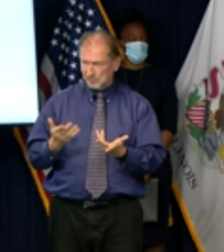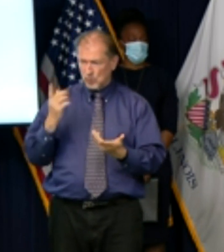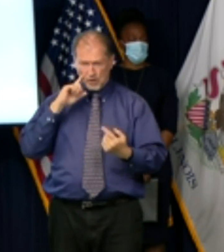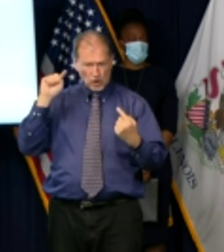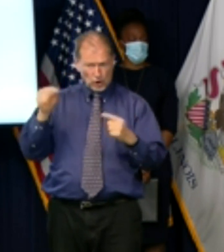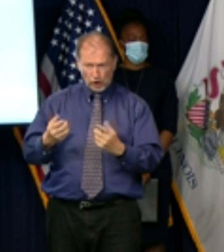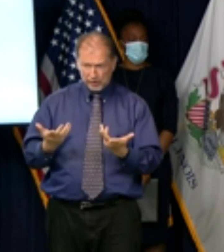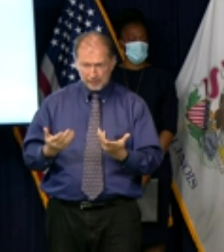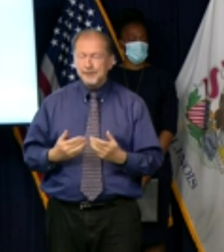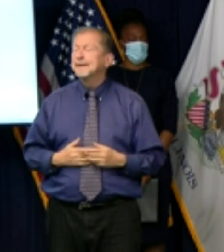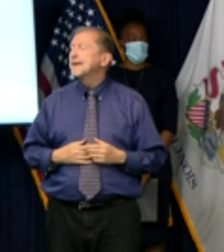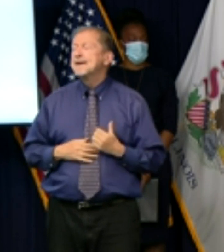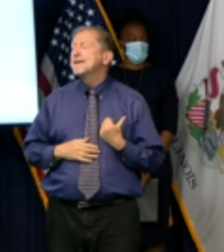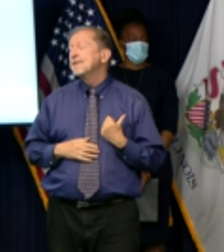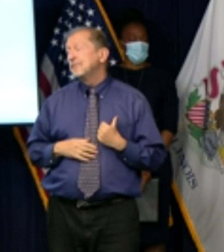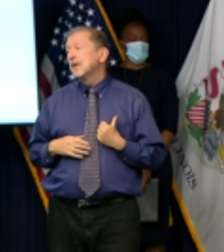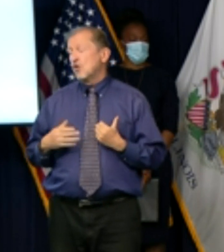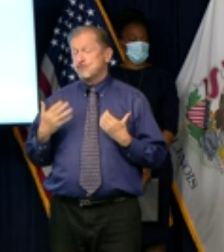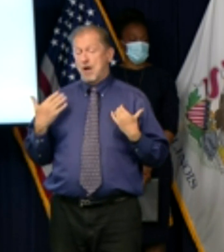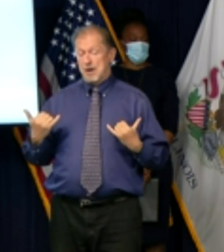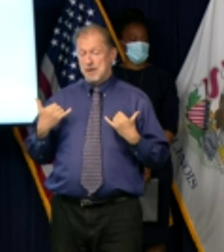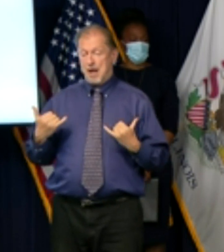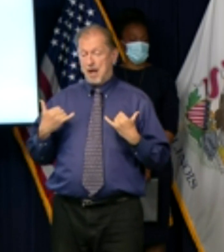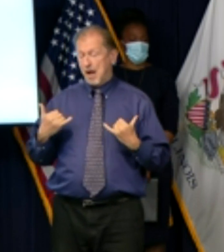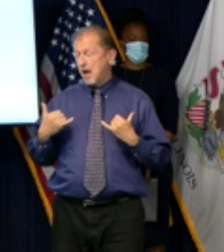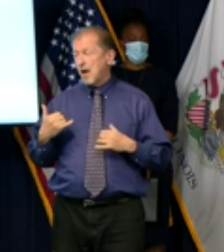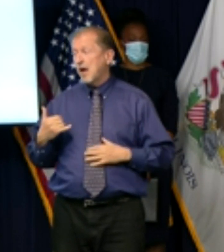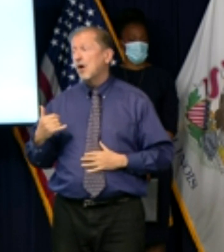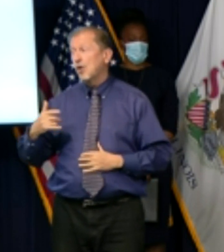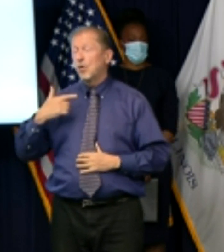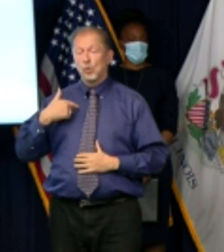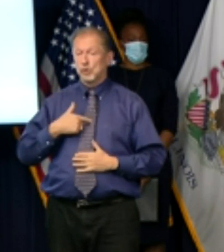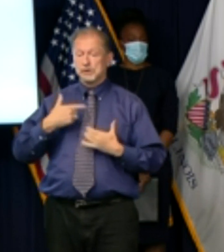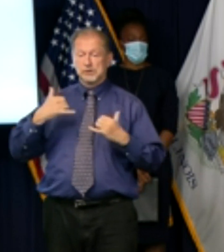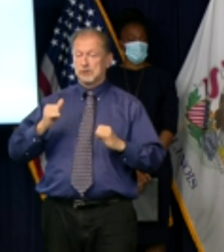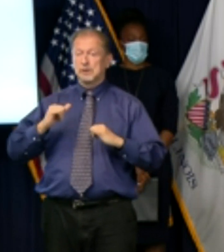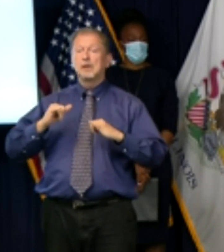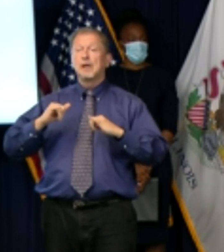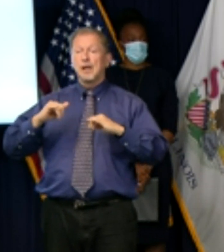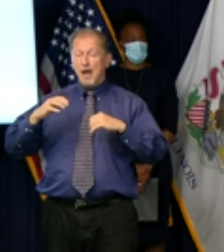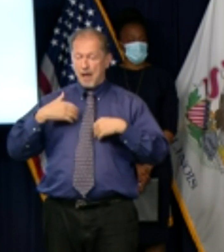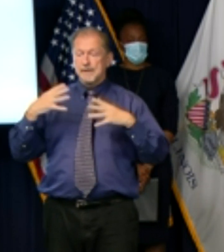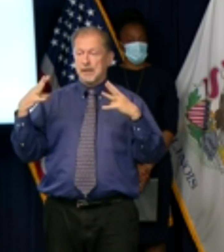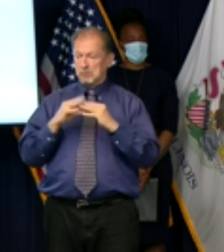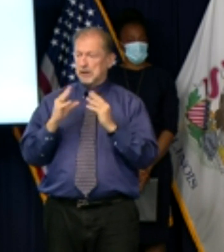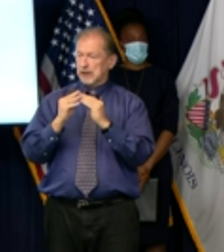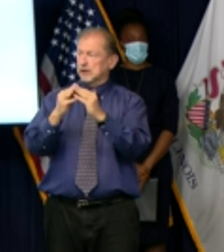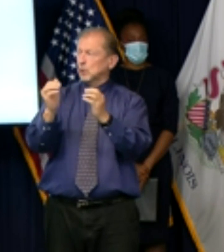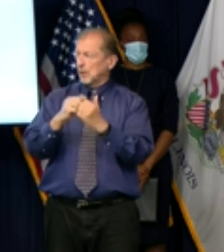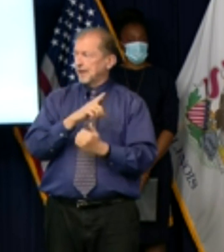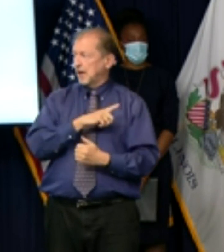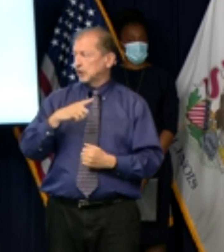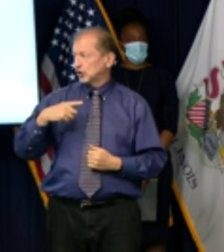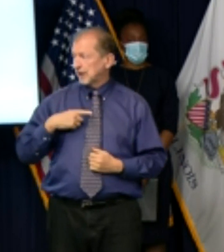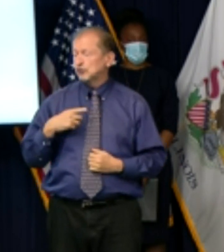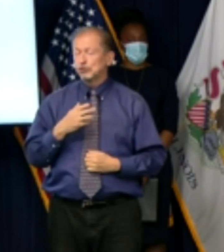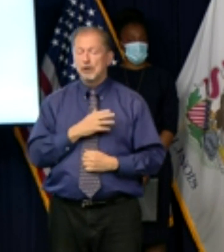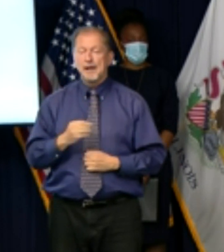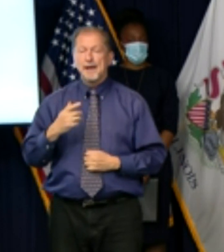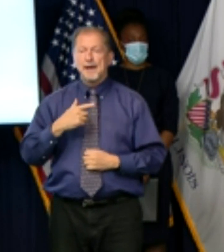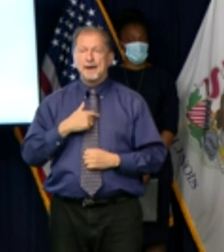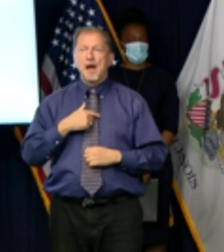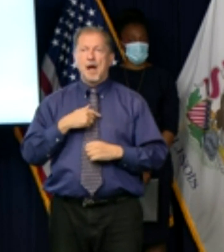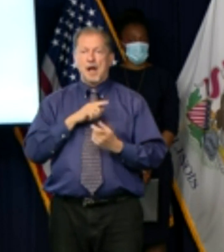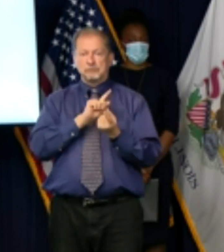enormous effect in the short run where you know we are continuing to have meetings i am with a variety of